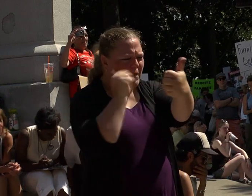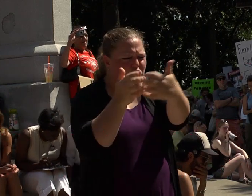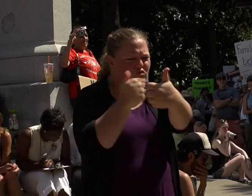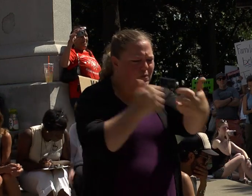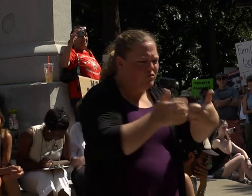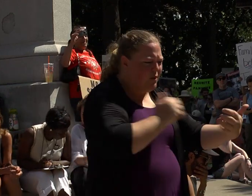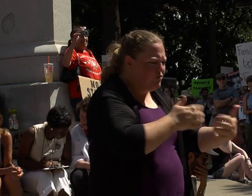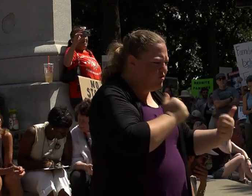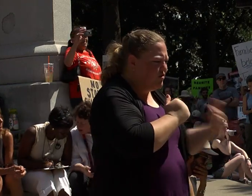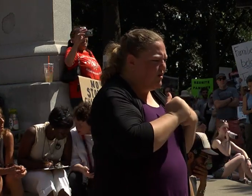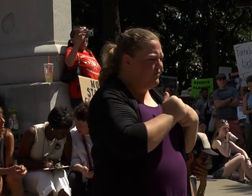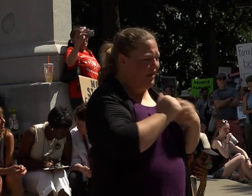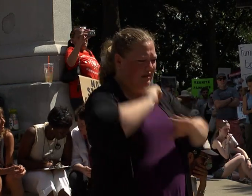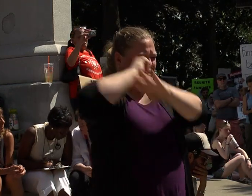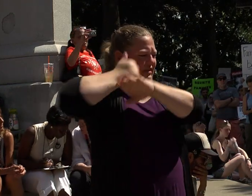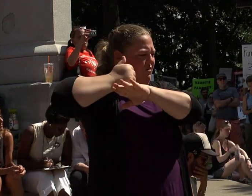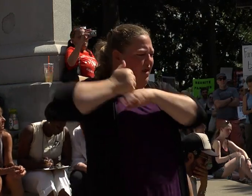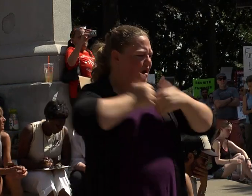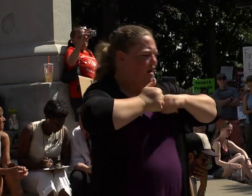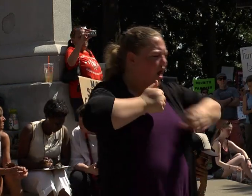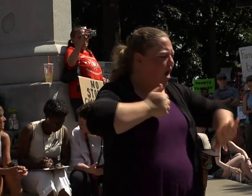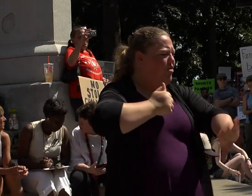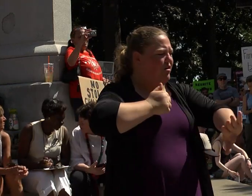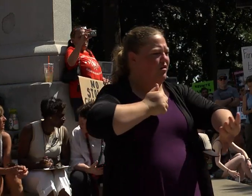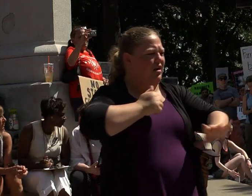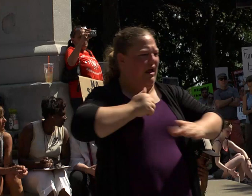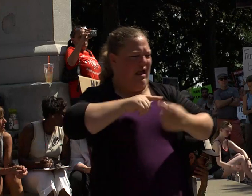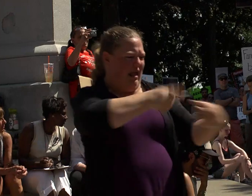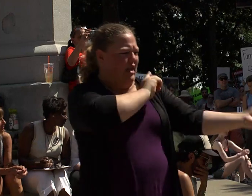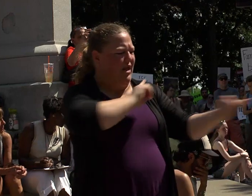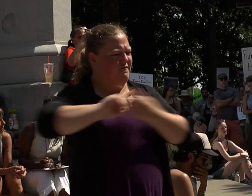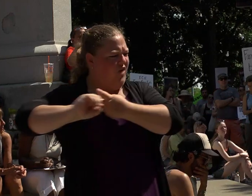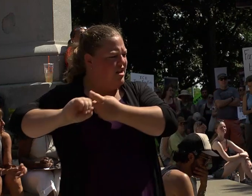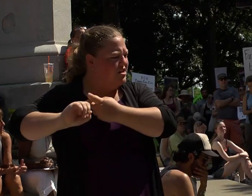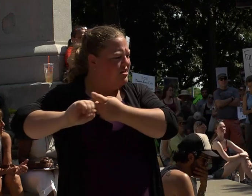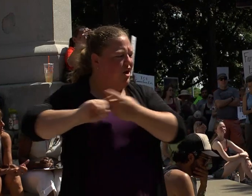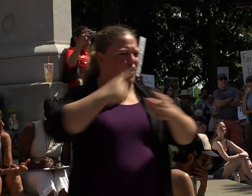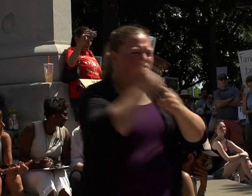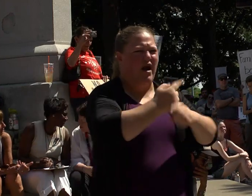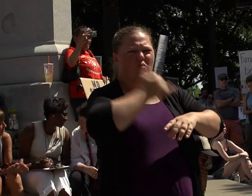Making self and other. Making enemy and friend. Making right and wrong.